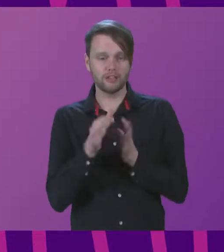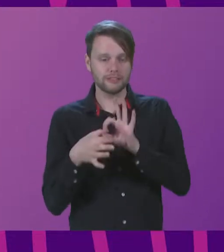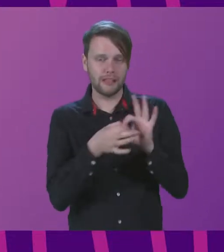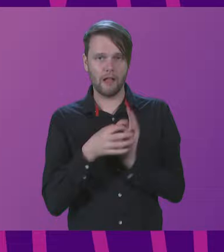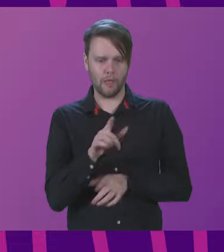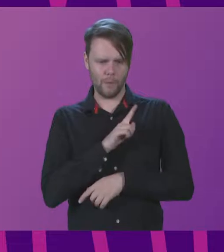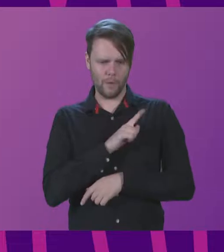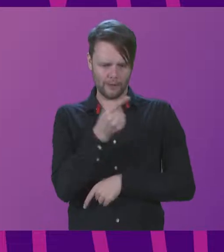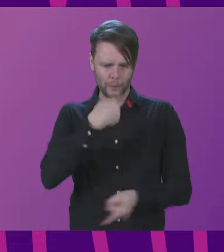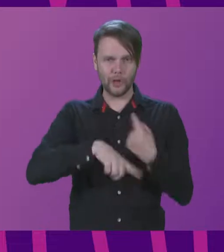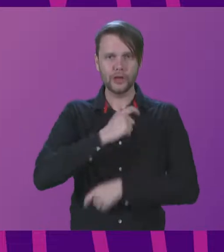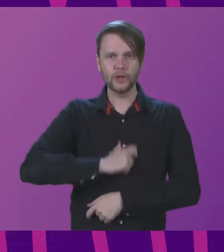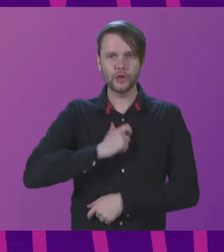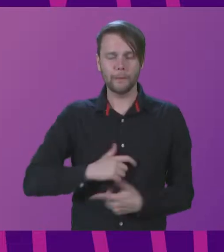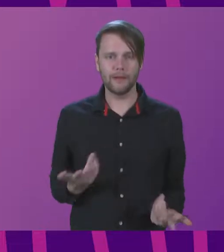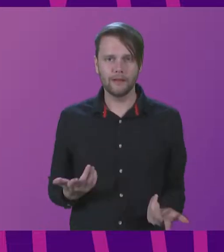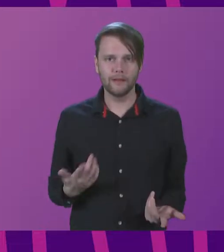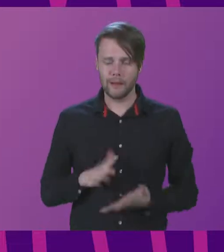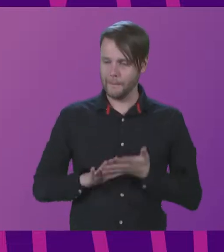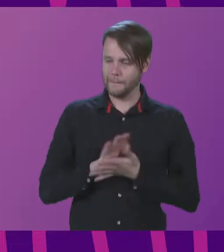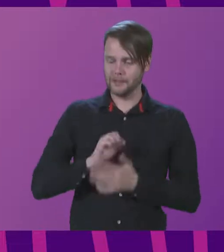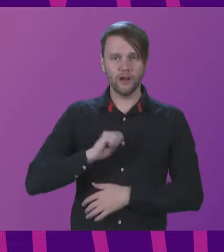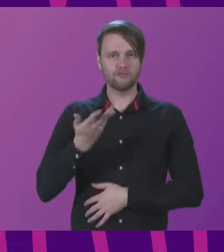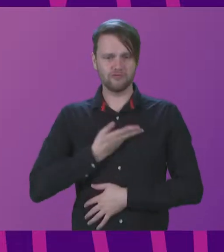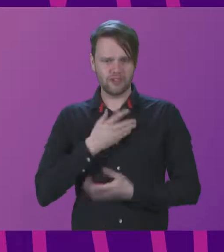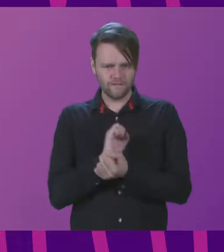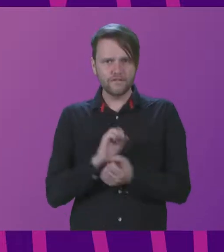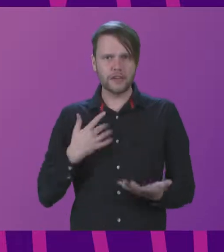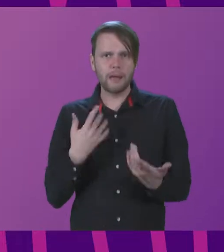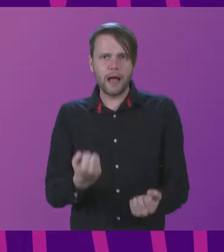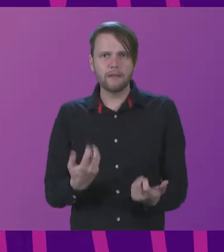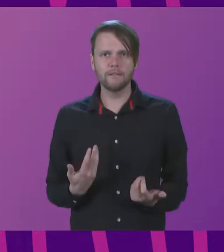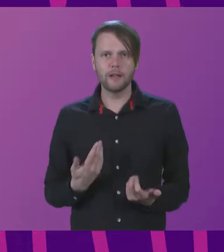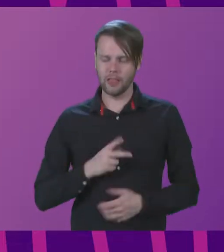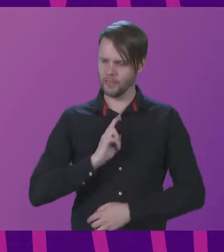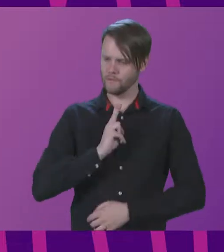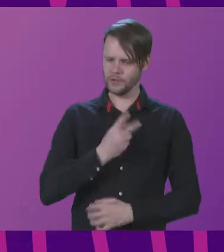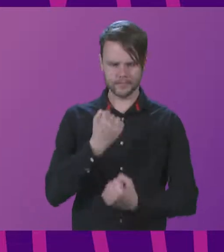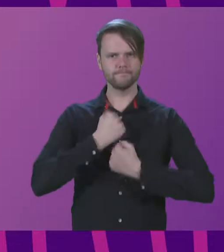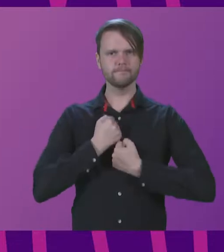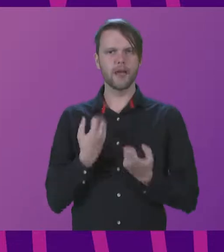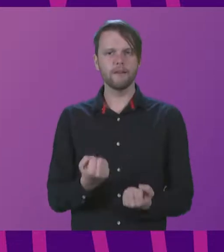human. Because we are human, we have a right to our freedom and a distinctive voice of our own.